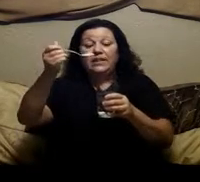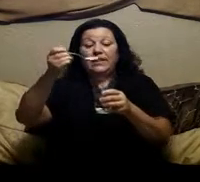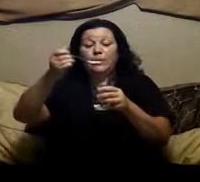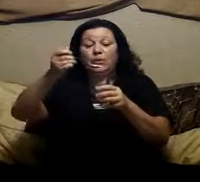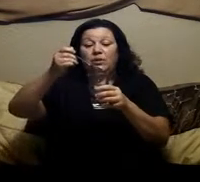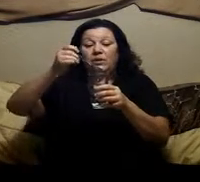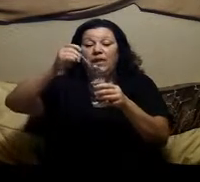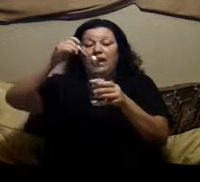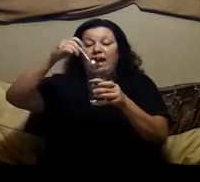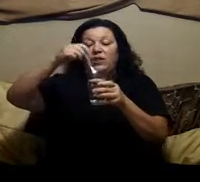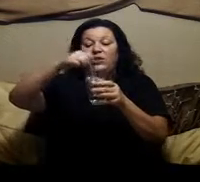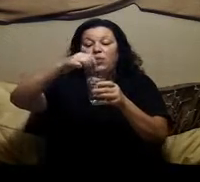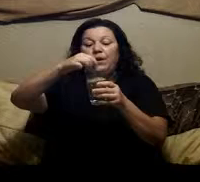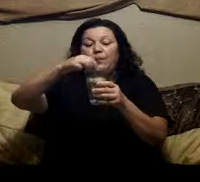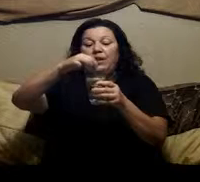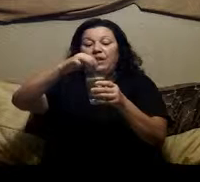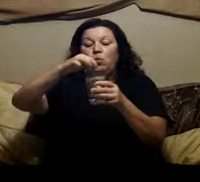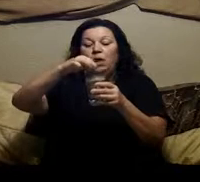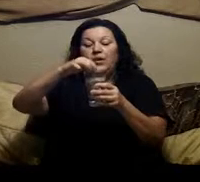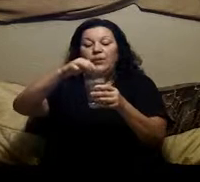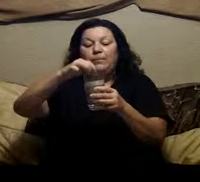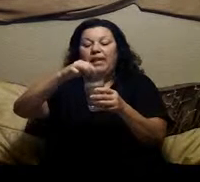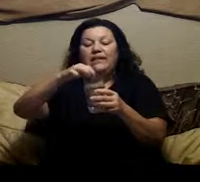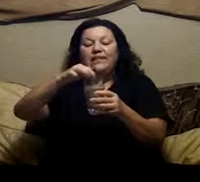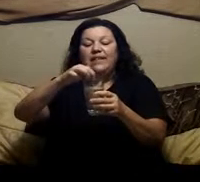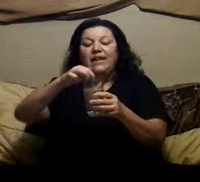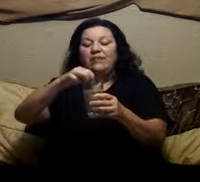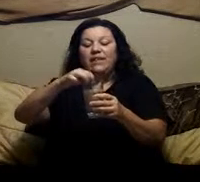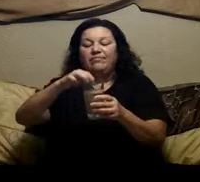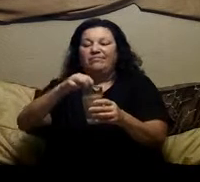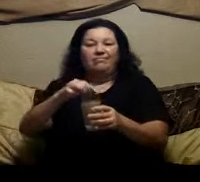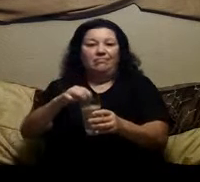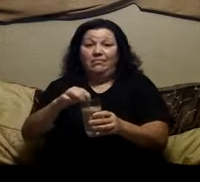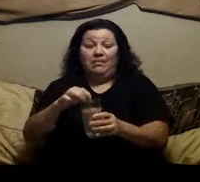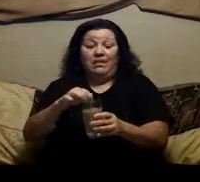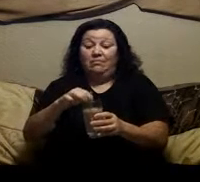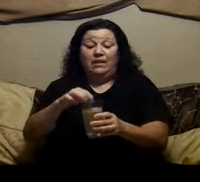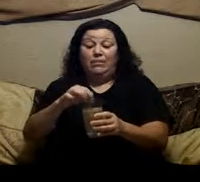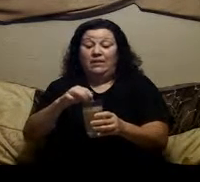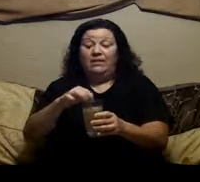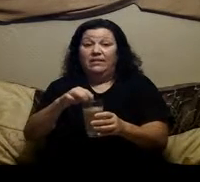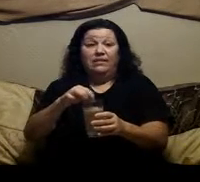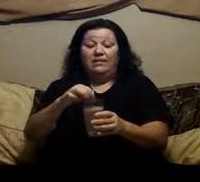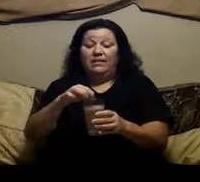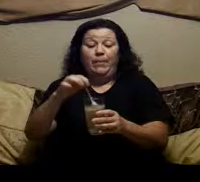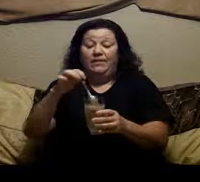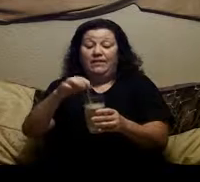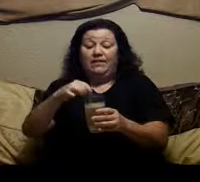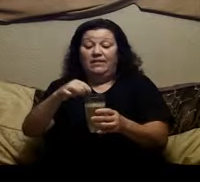teaspoon and you just want to put it in water you can make a tea out of it I don't recommend it because this is not the best tasting